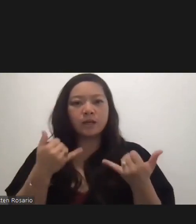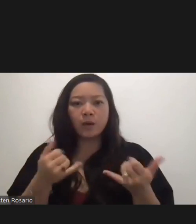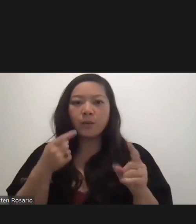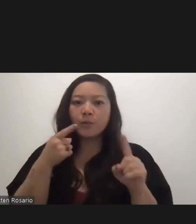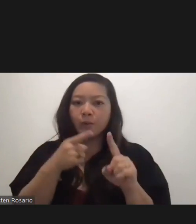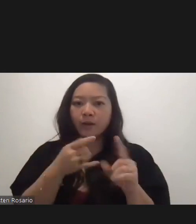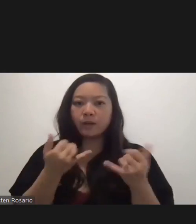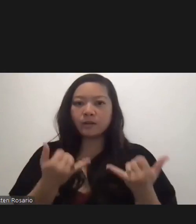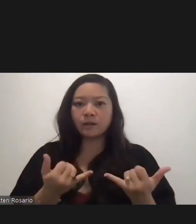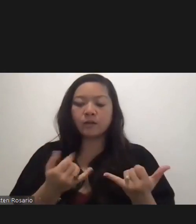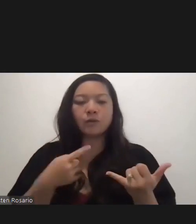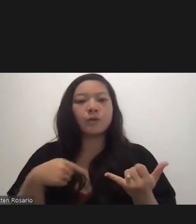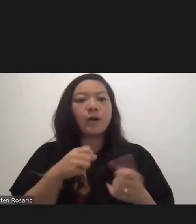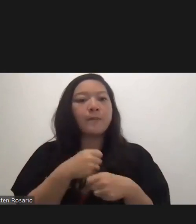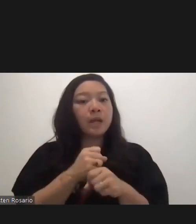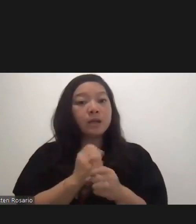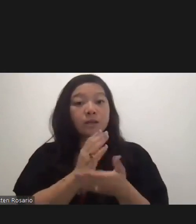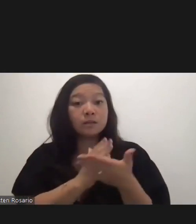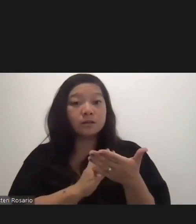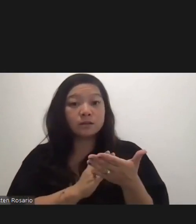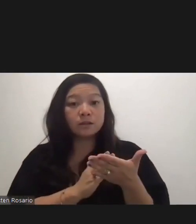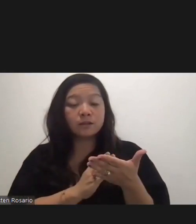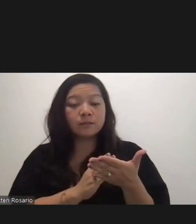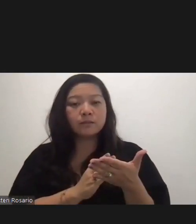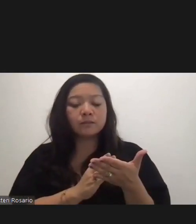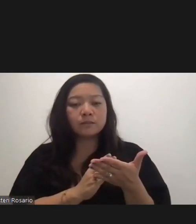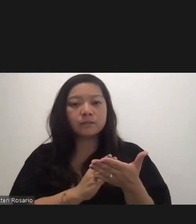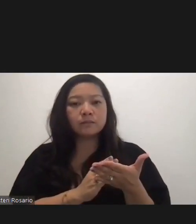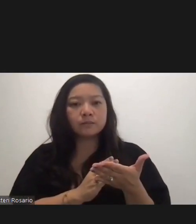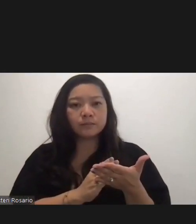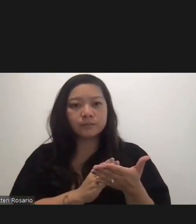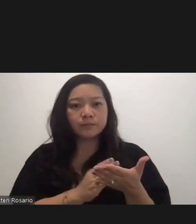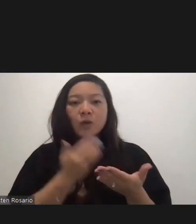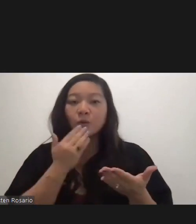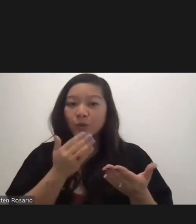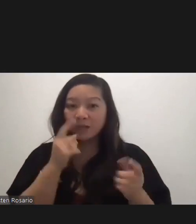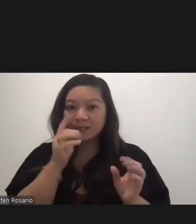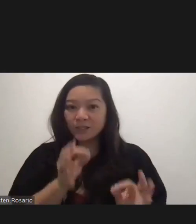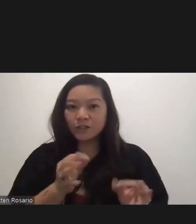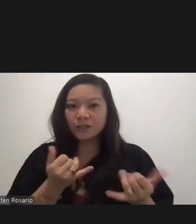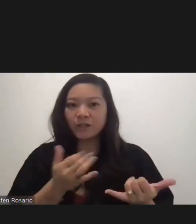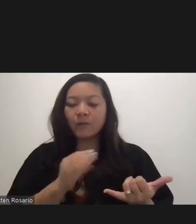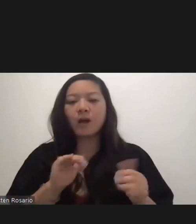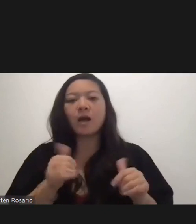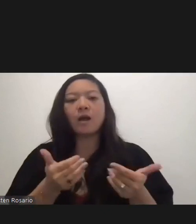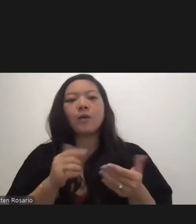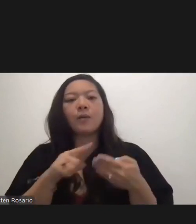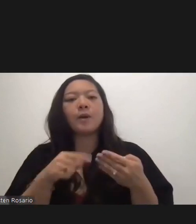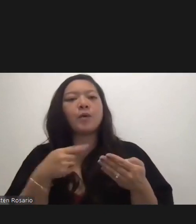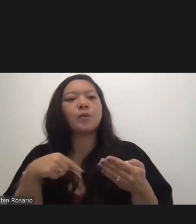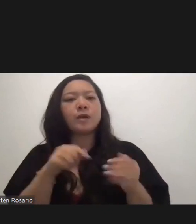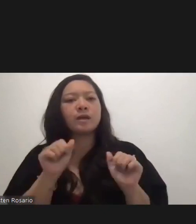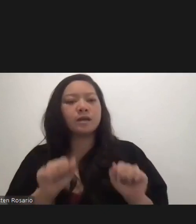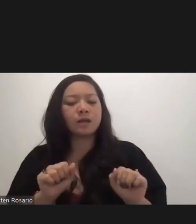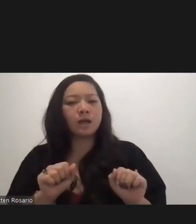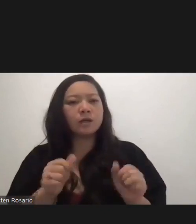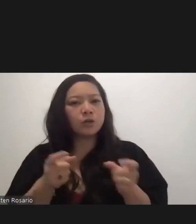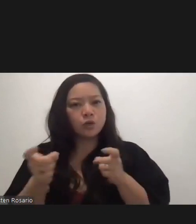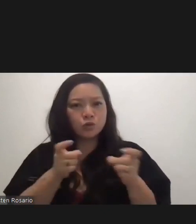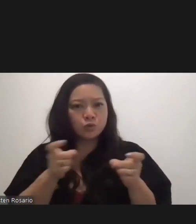we are making some very good decisions about how we can control